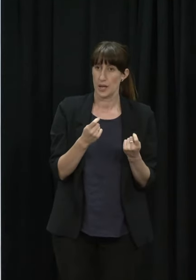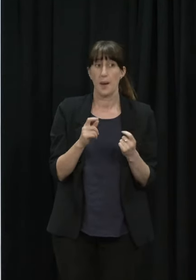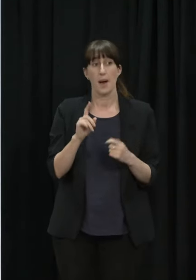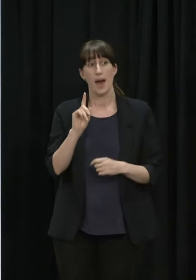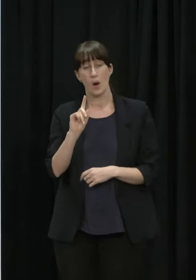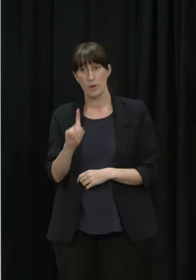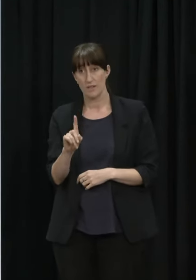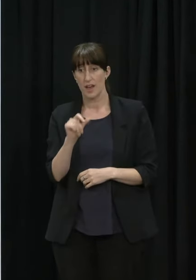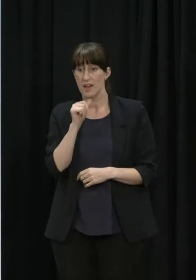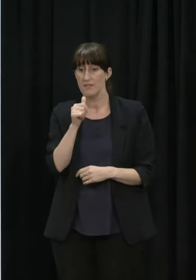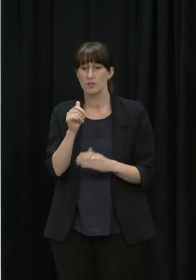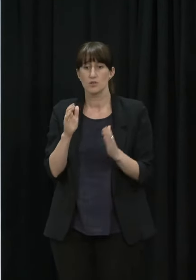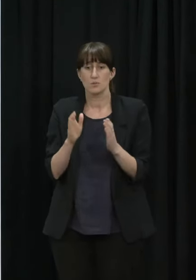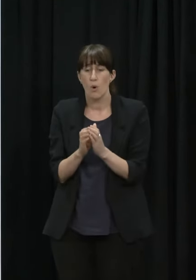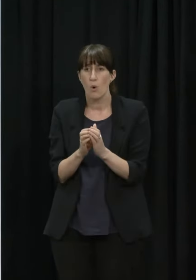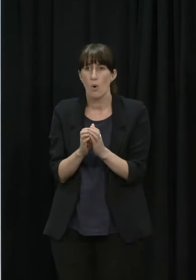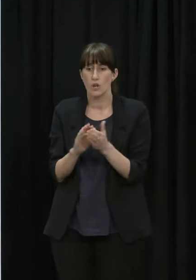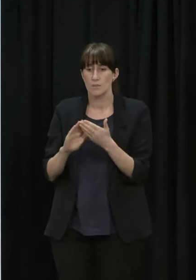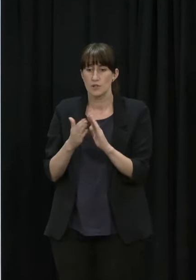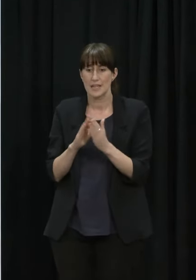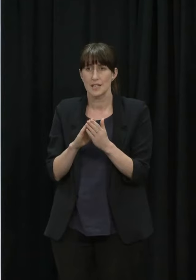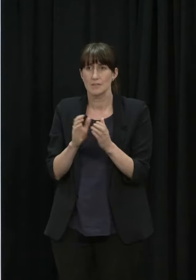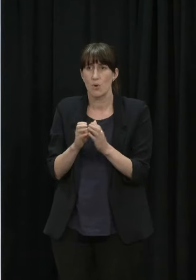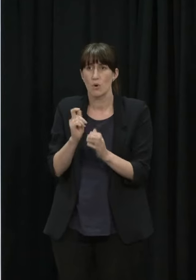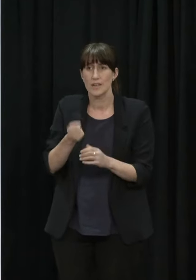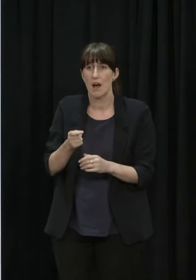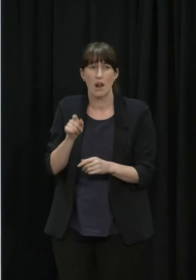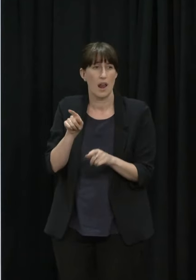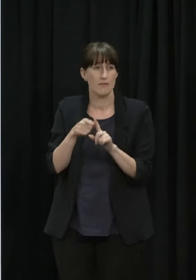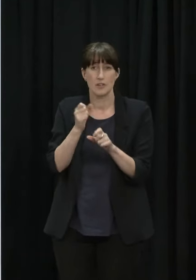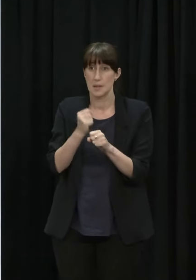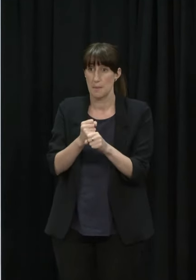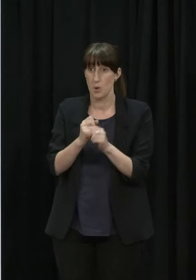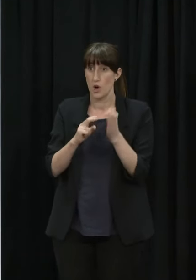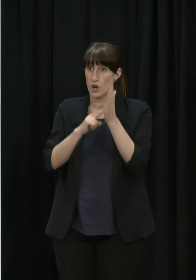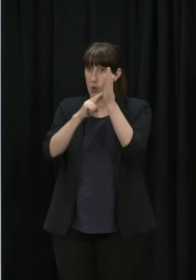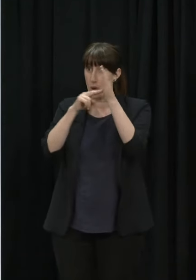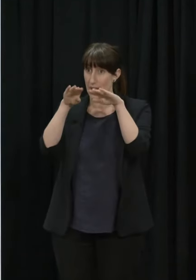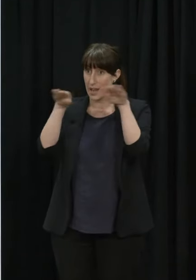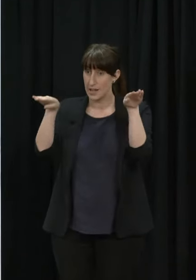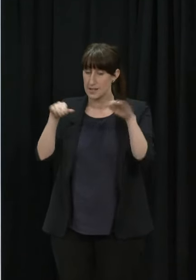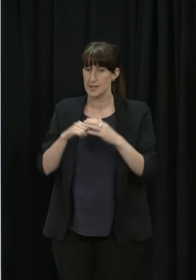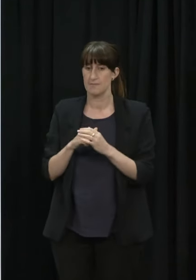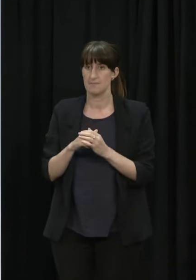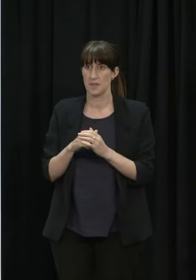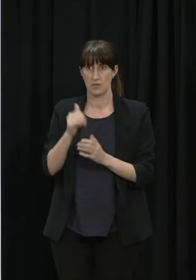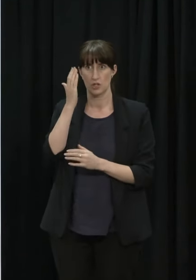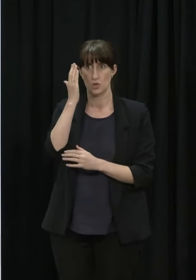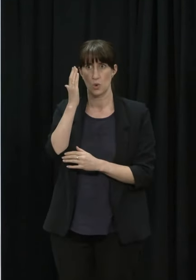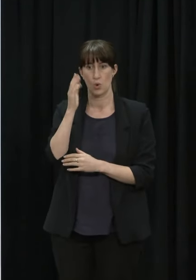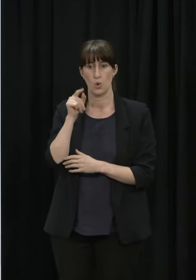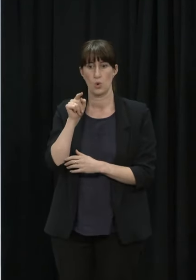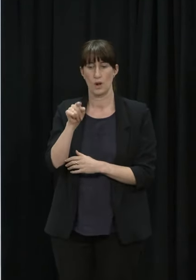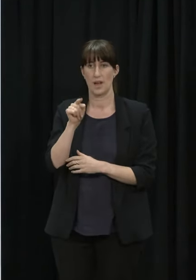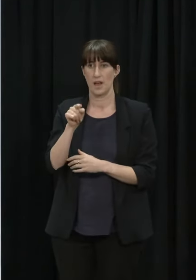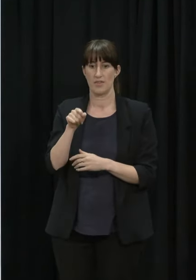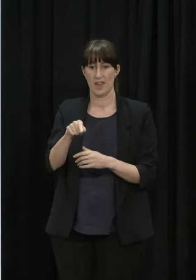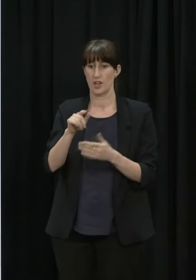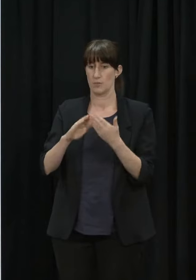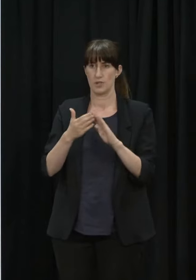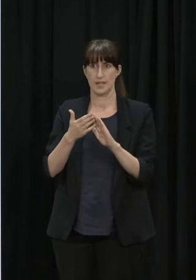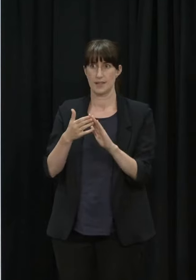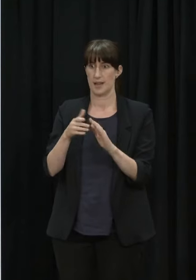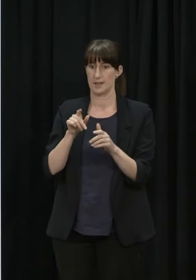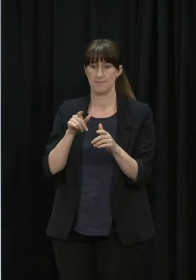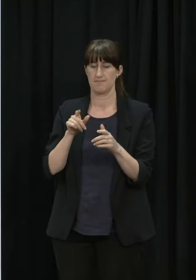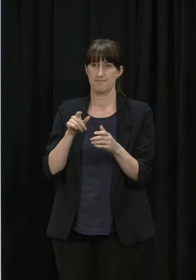communities so if you think about Northland for example it's a great example sometimes the schools will be the centre of that community and that is a good opportunity to